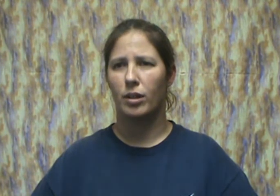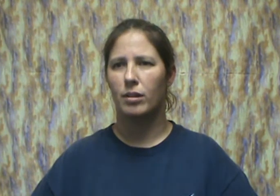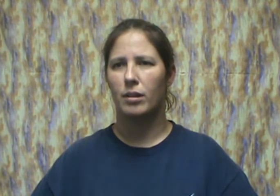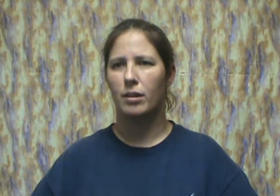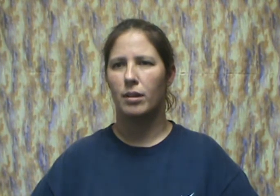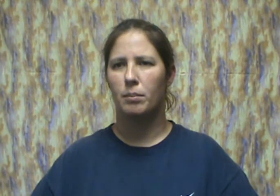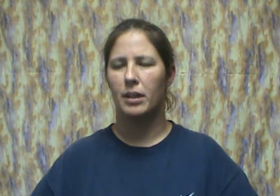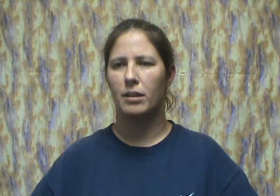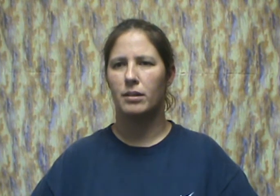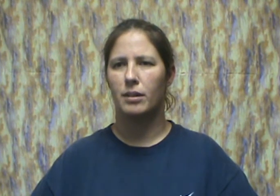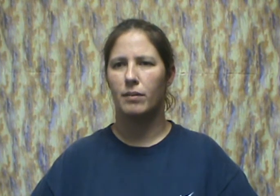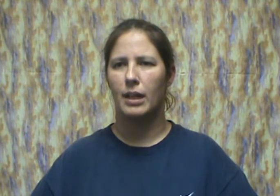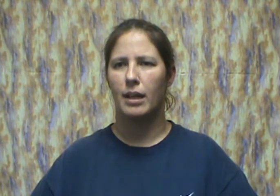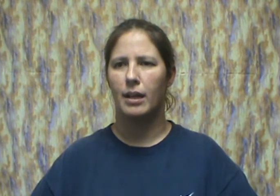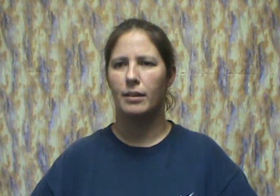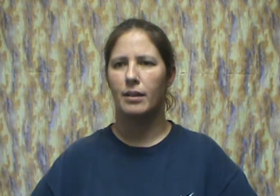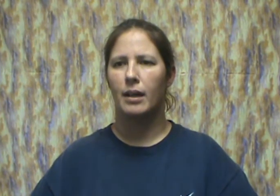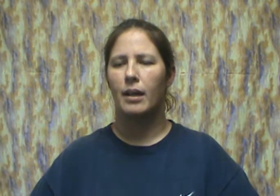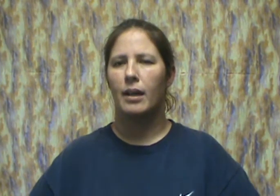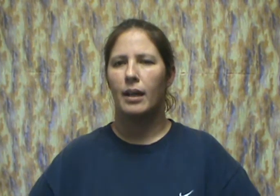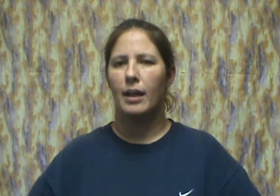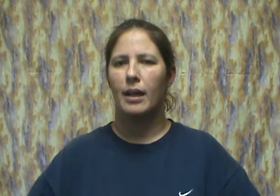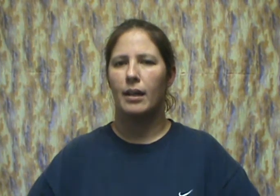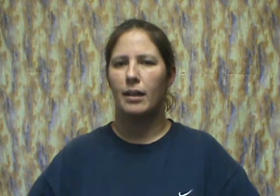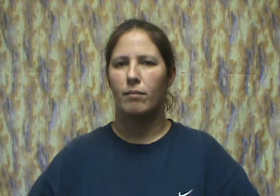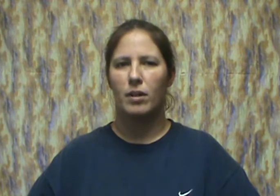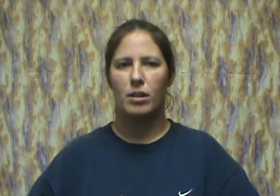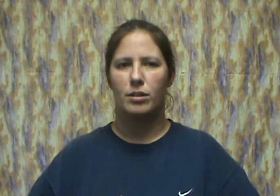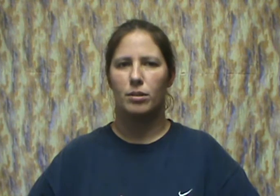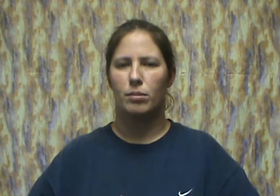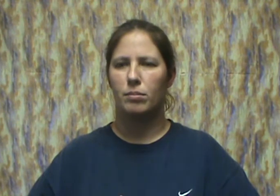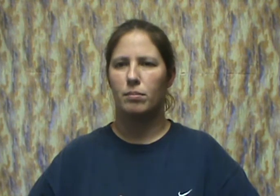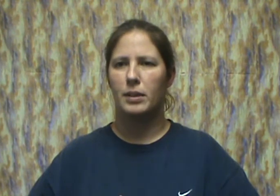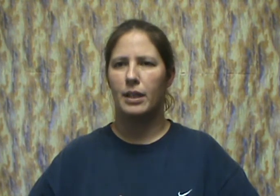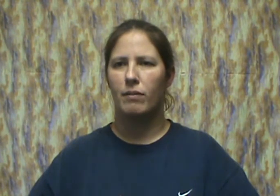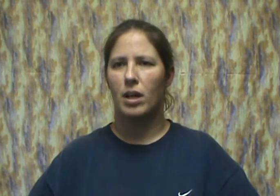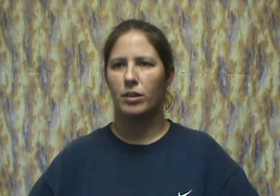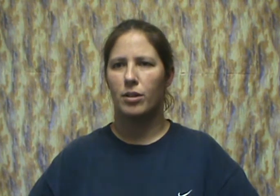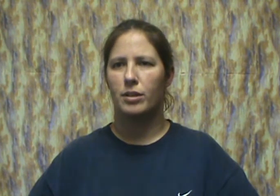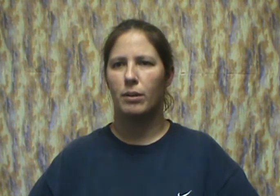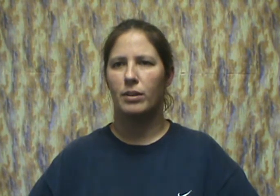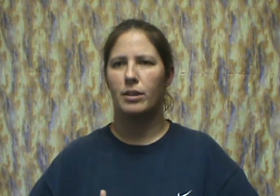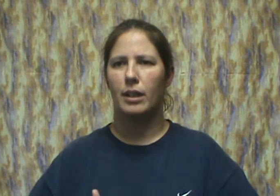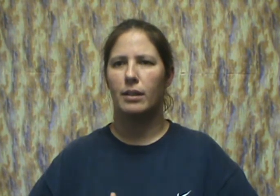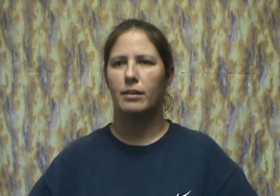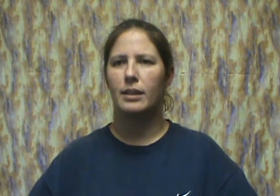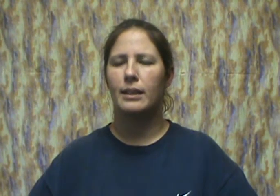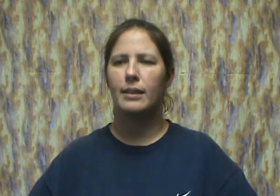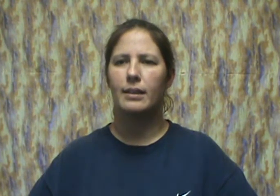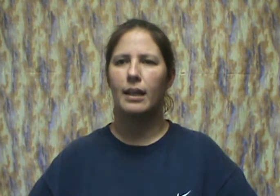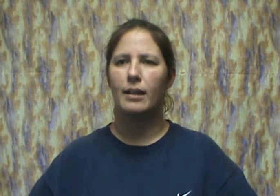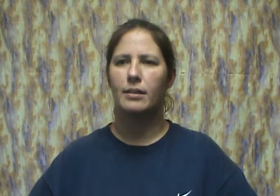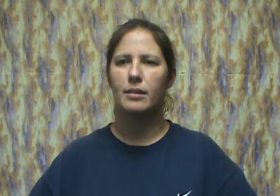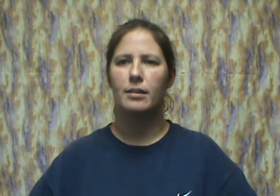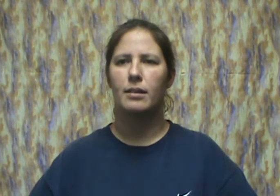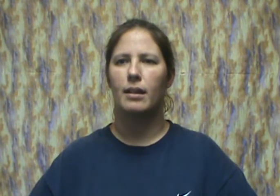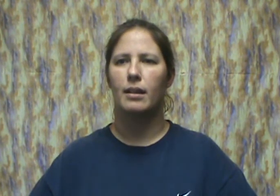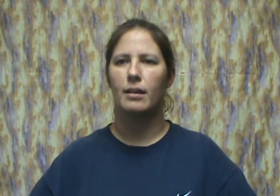because of the headaches, and I've gone to plenty of doctors. I went to get CT scans and